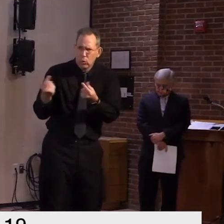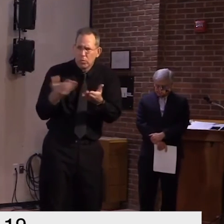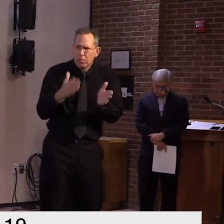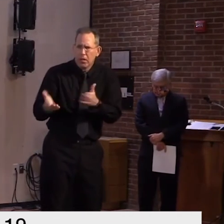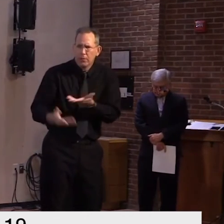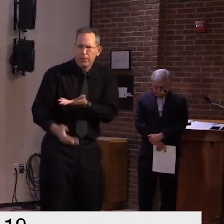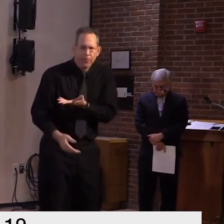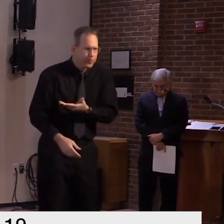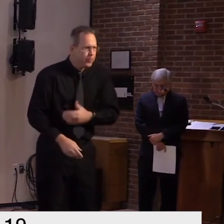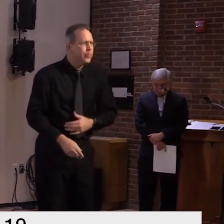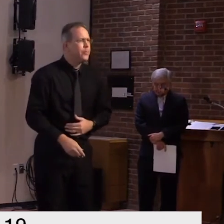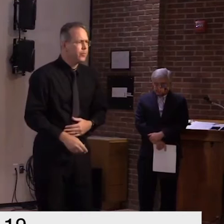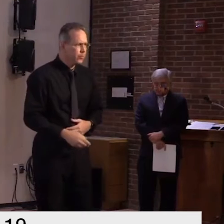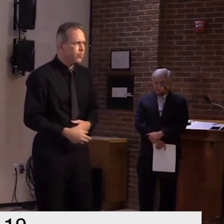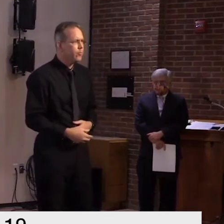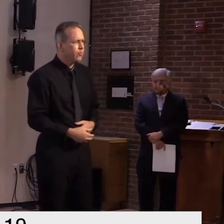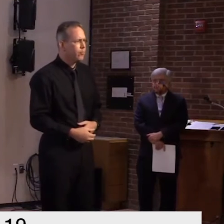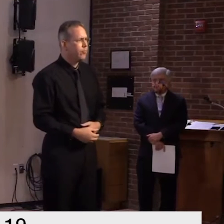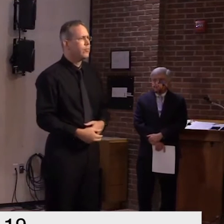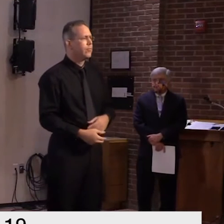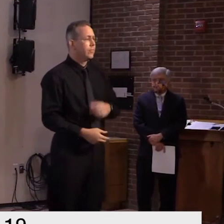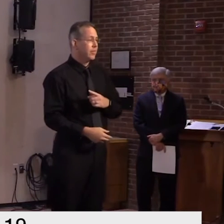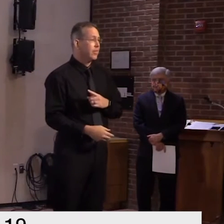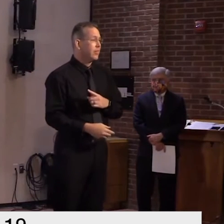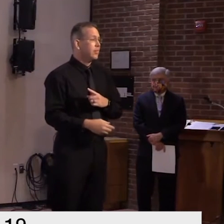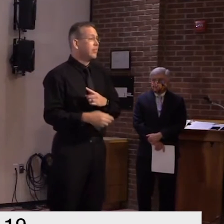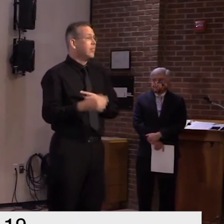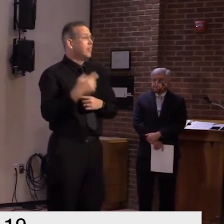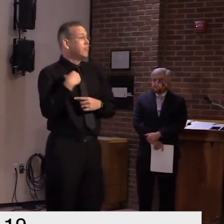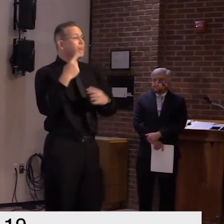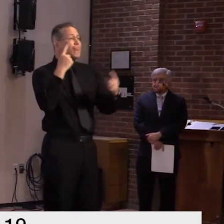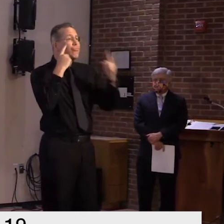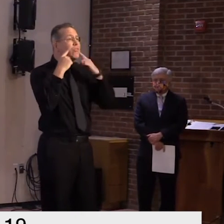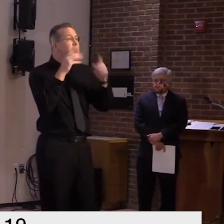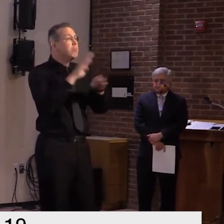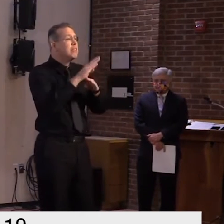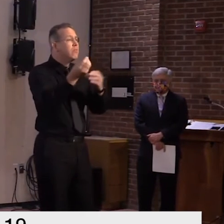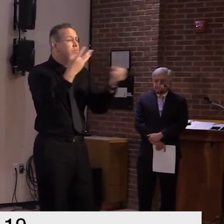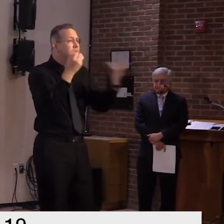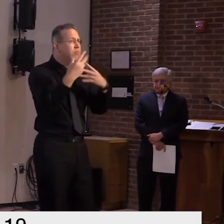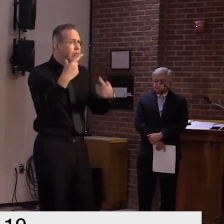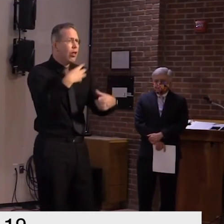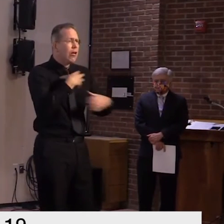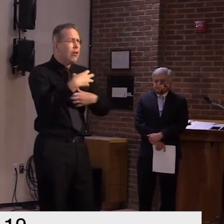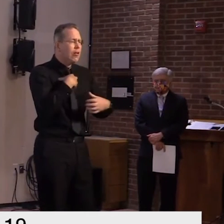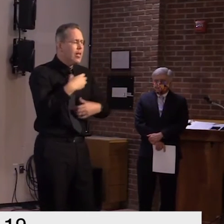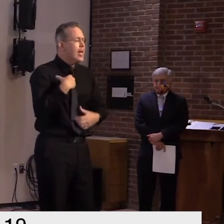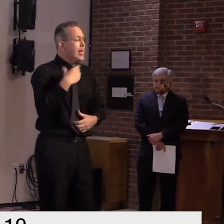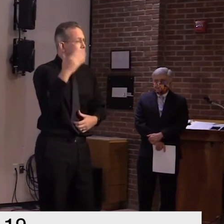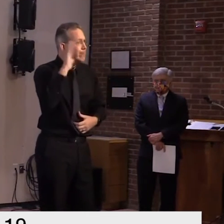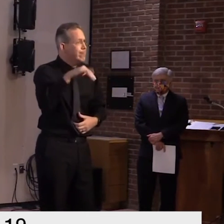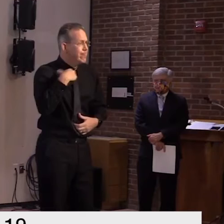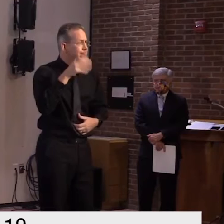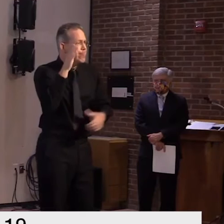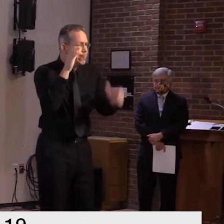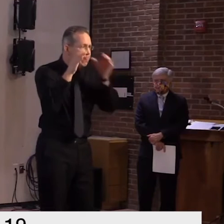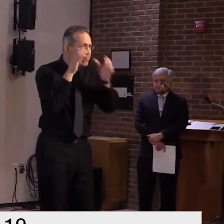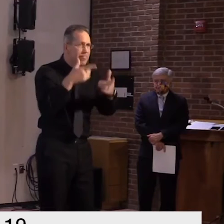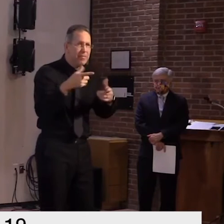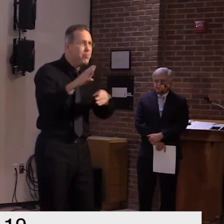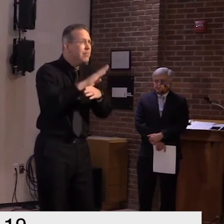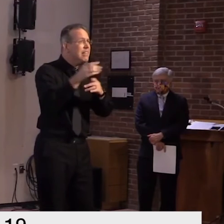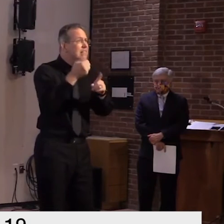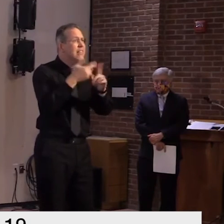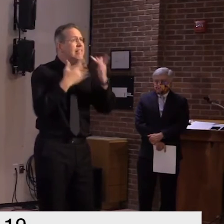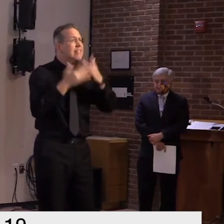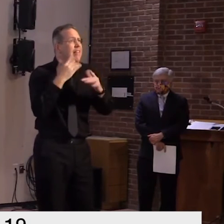economy and just trying to survive uh which is why we wanted to expedite this um it was a total of as you